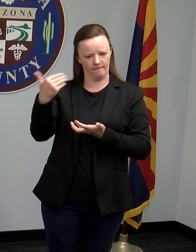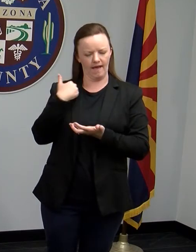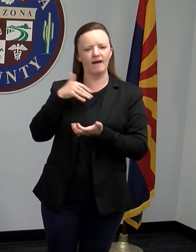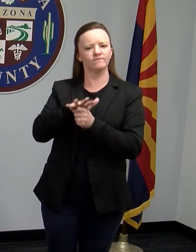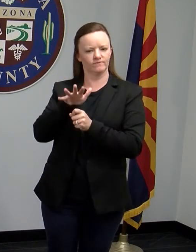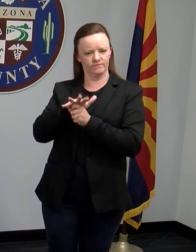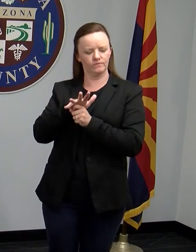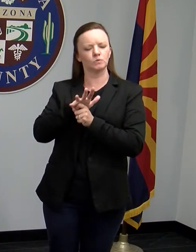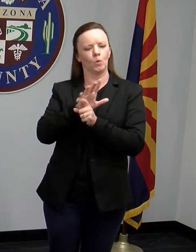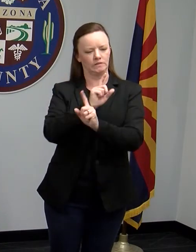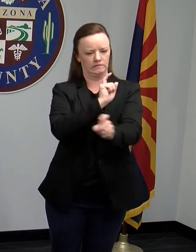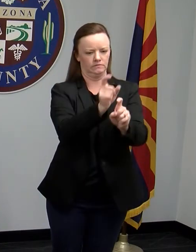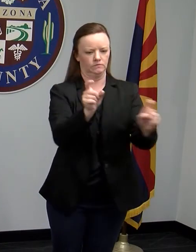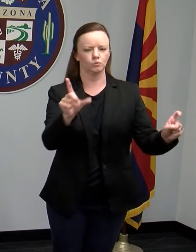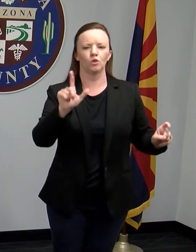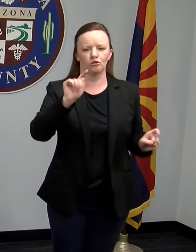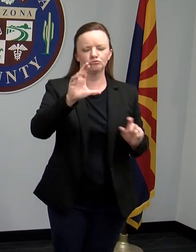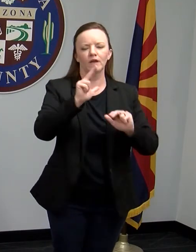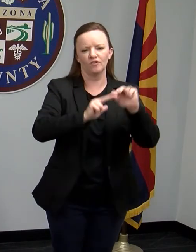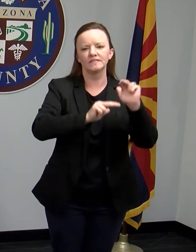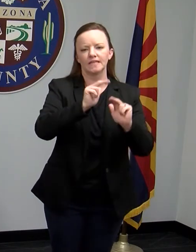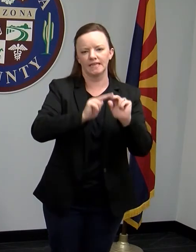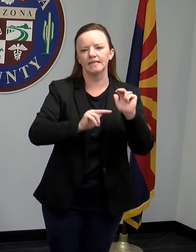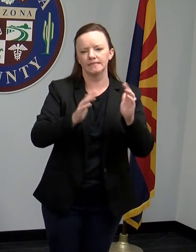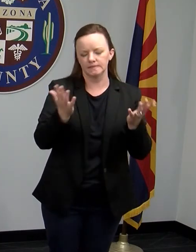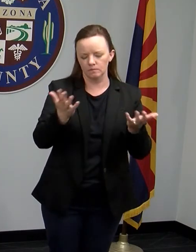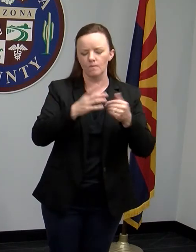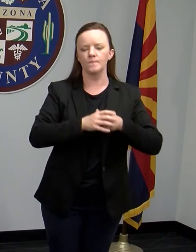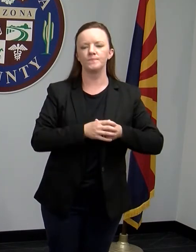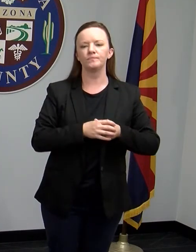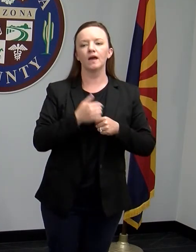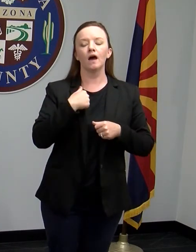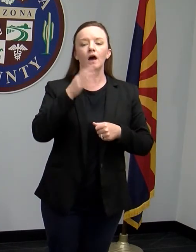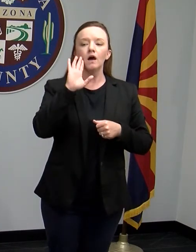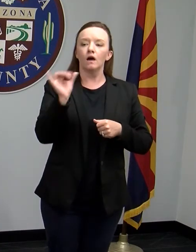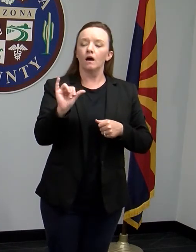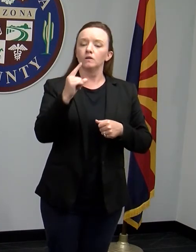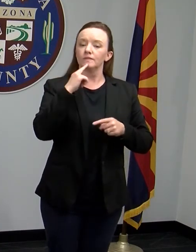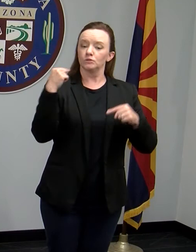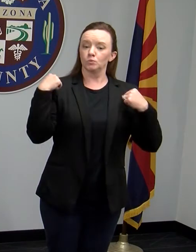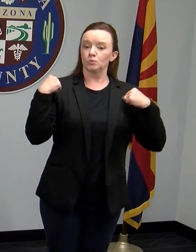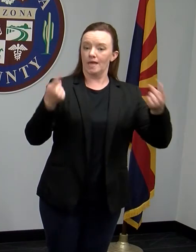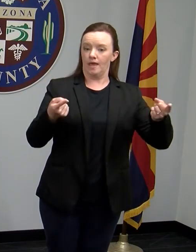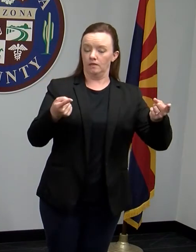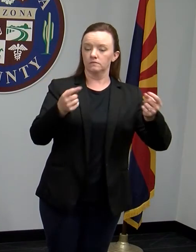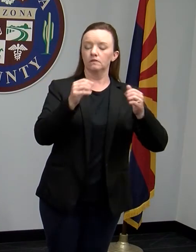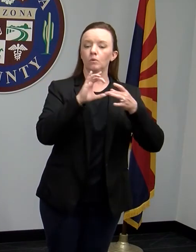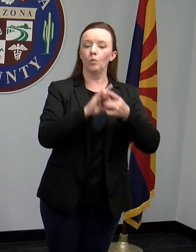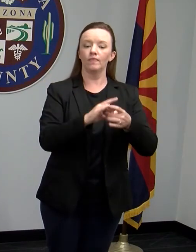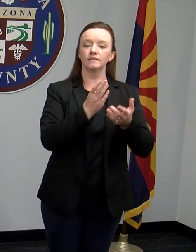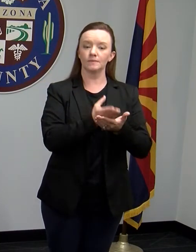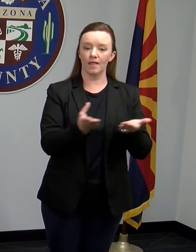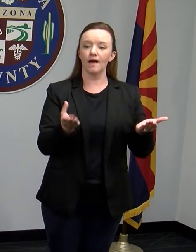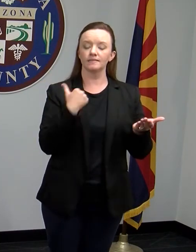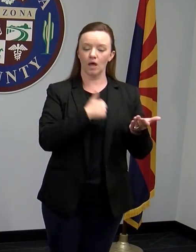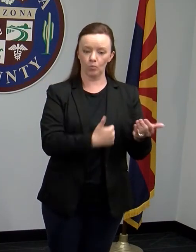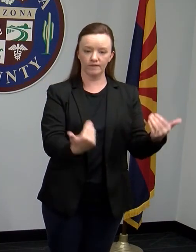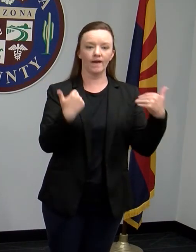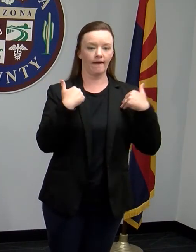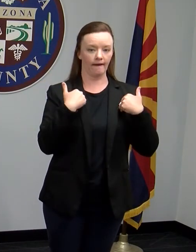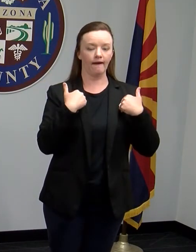in supply with any necessary PPE. I will also say to date, with supplies that we had existing,